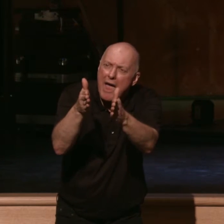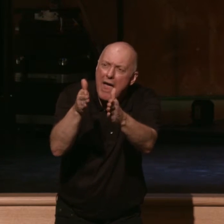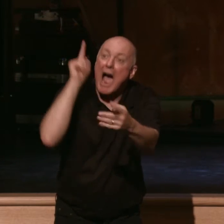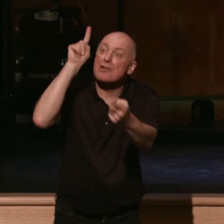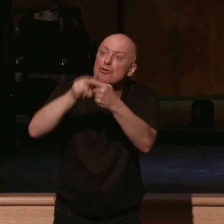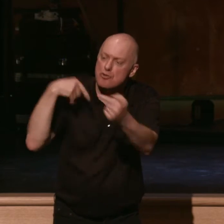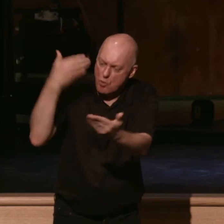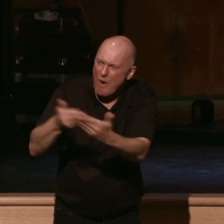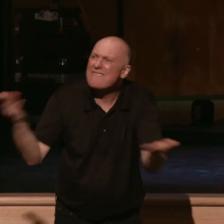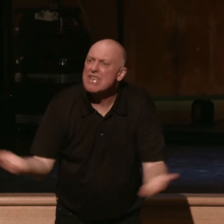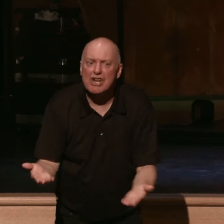came to this place.